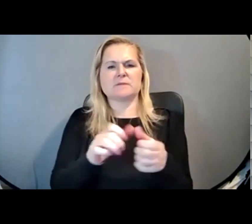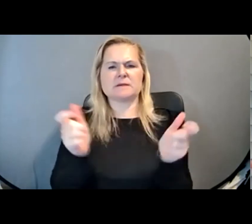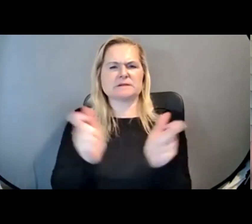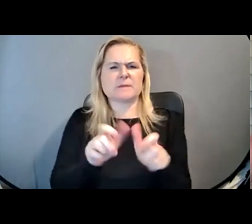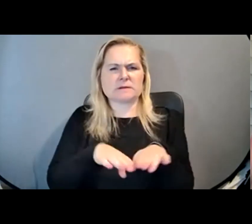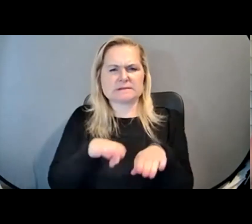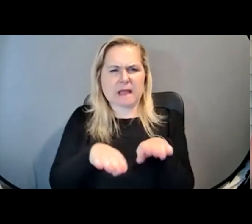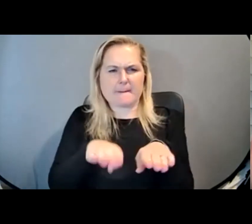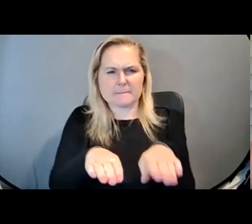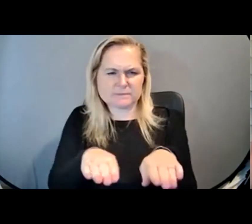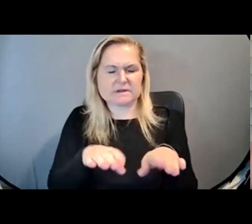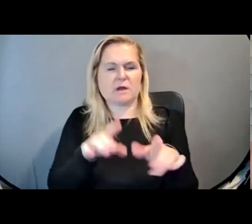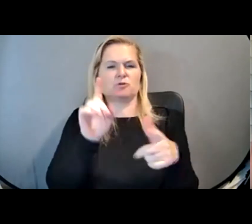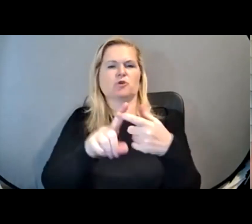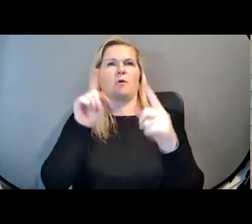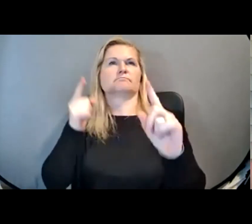take to get to your dream.